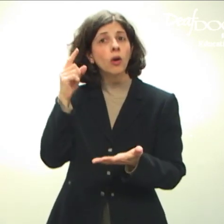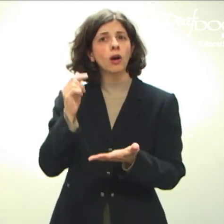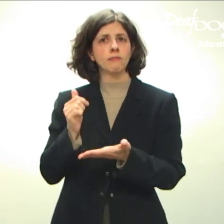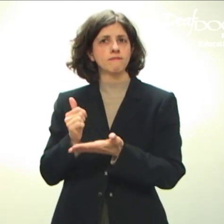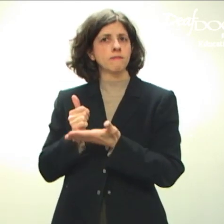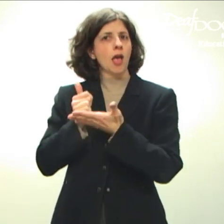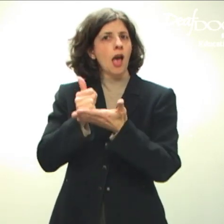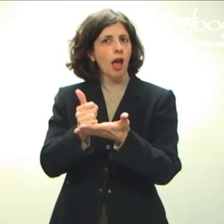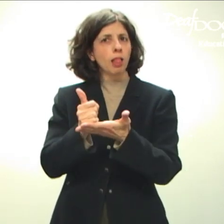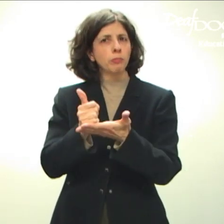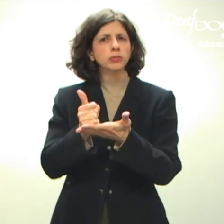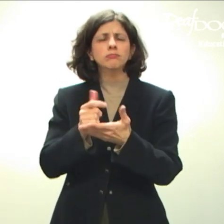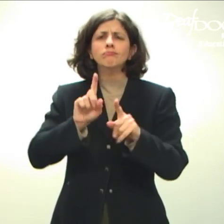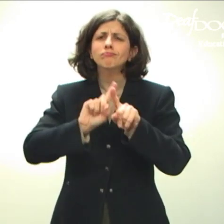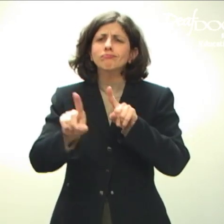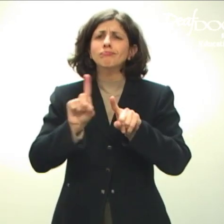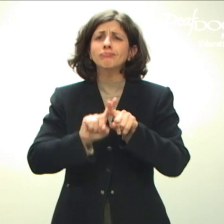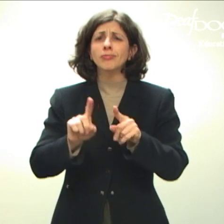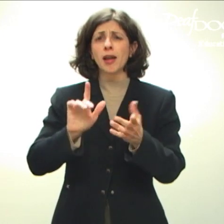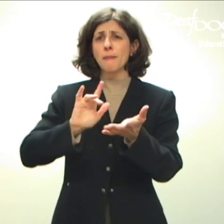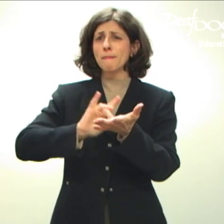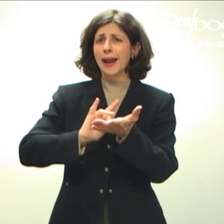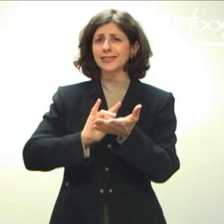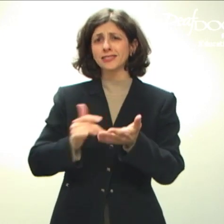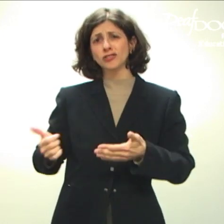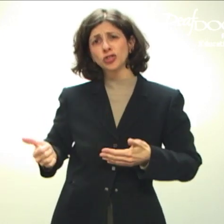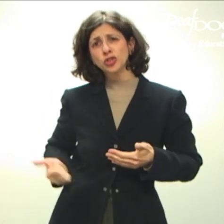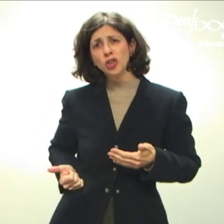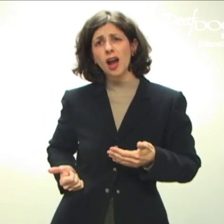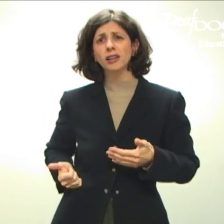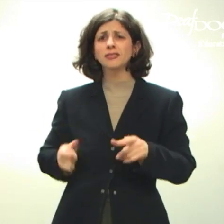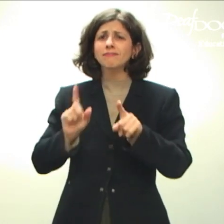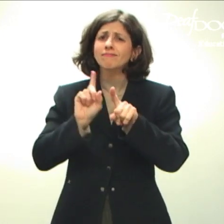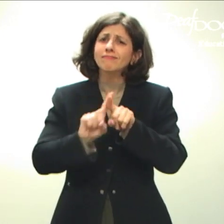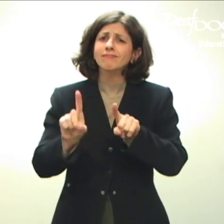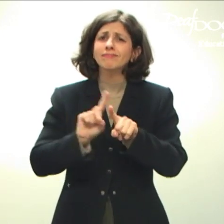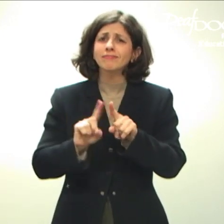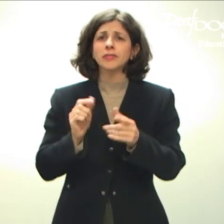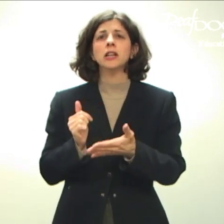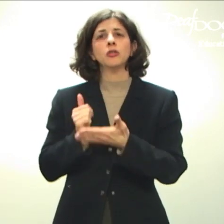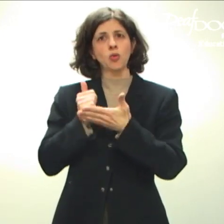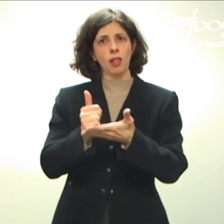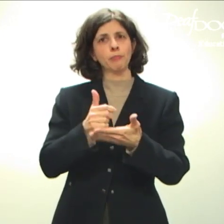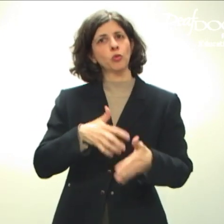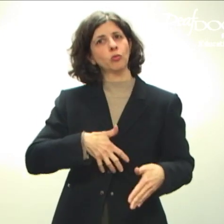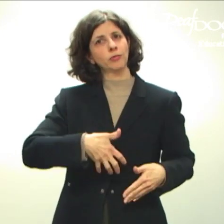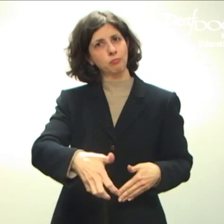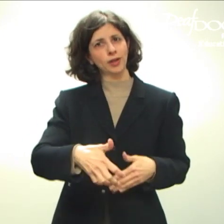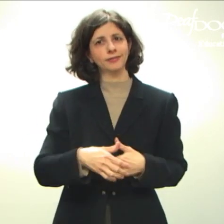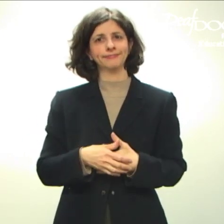They can help with different medicines, shots, and other treatments to help you get pregnant.